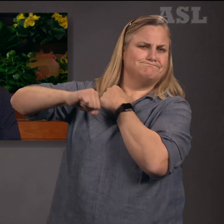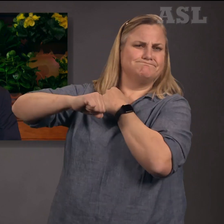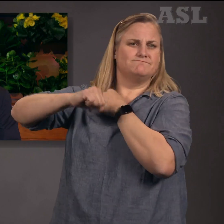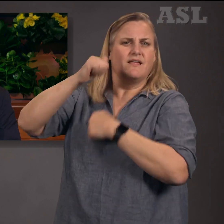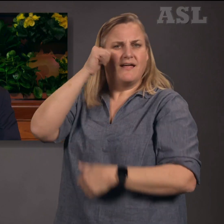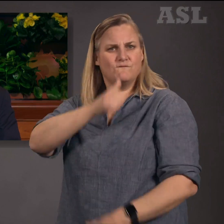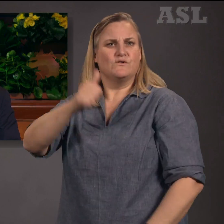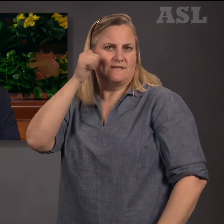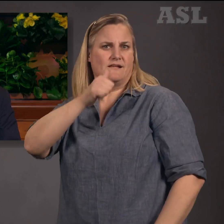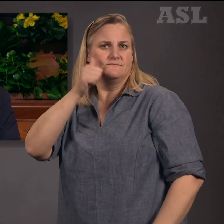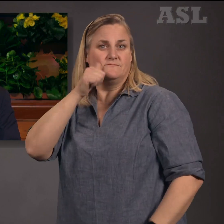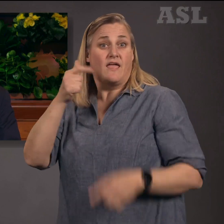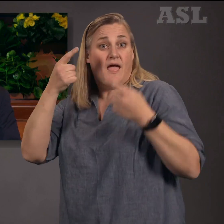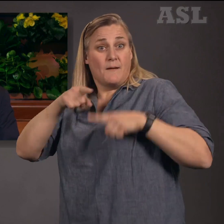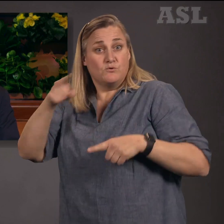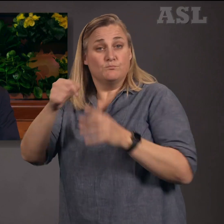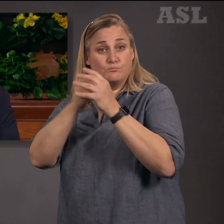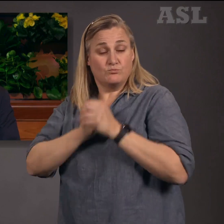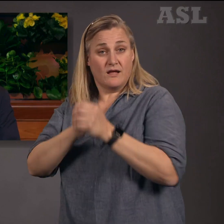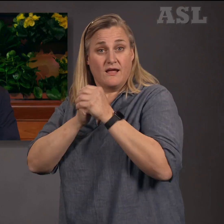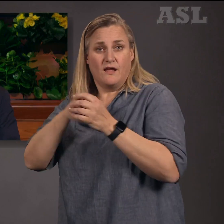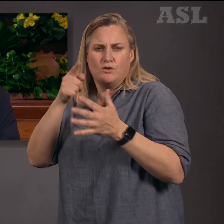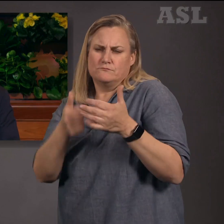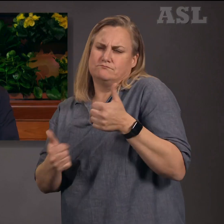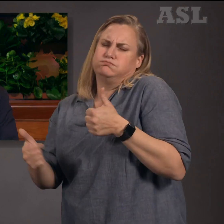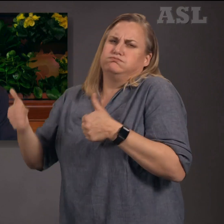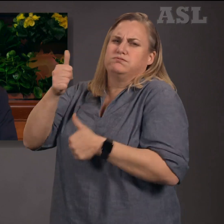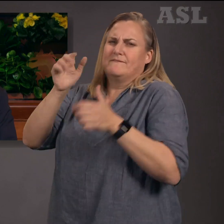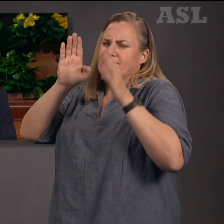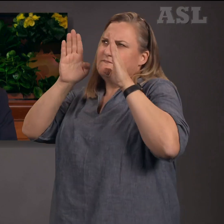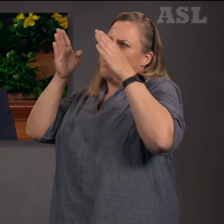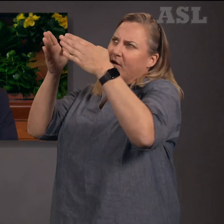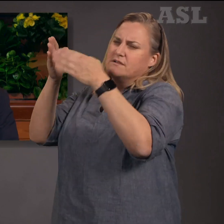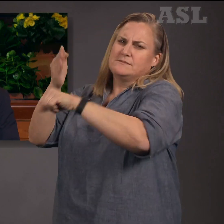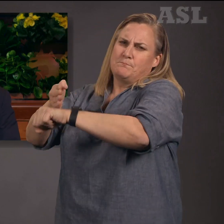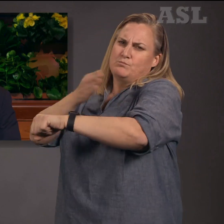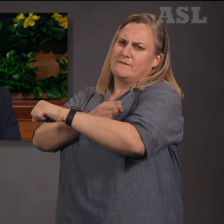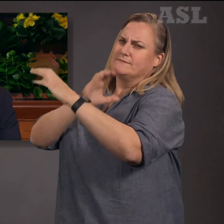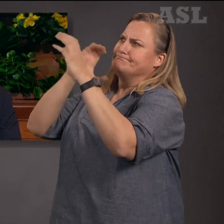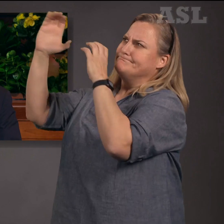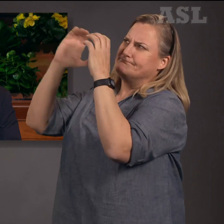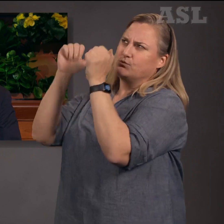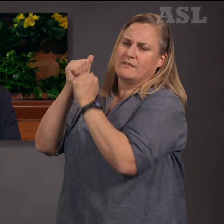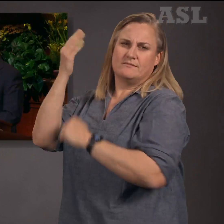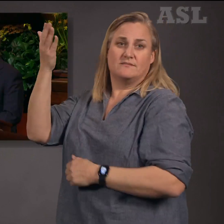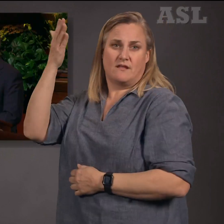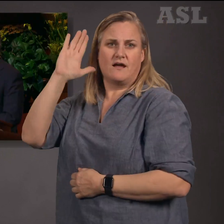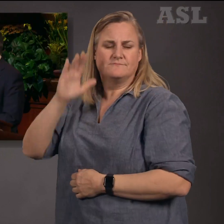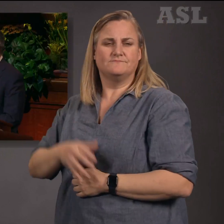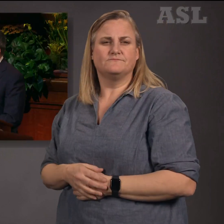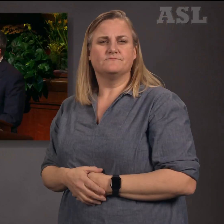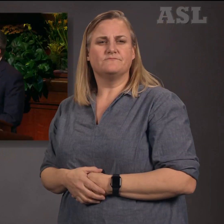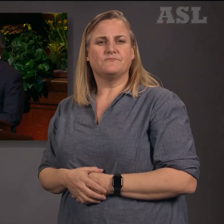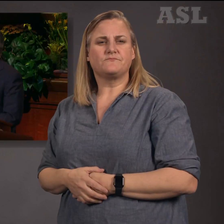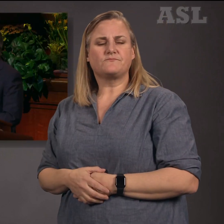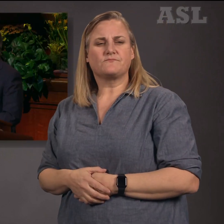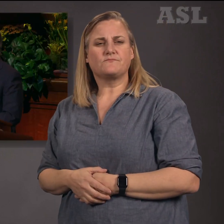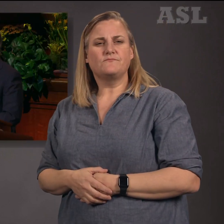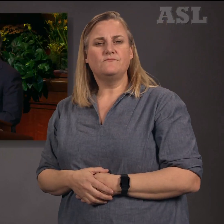priority in your life, seeking each day to improve your communication with God. If we trust the doctrine of Christ, we will